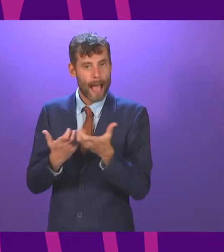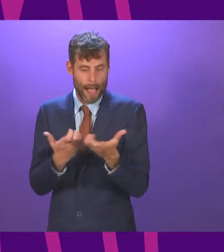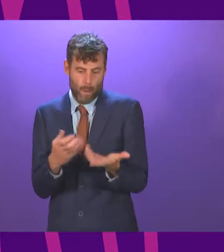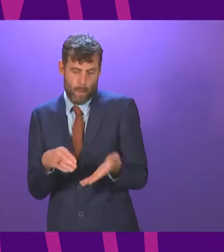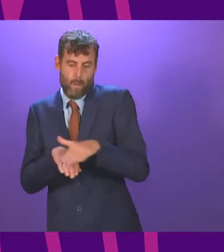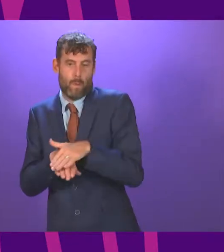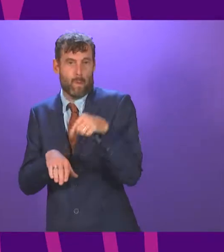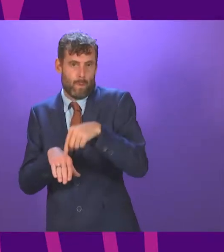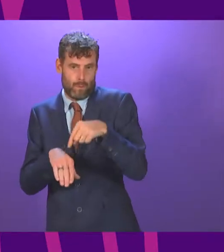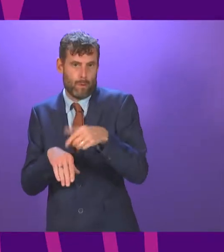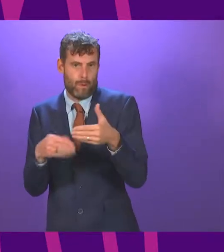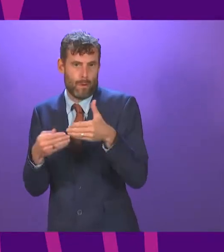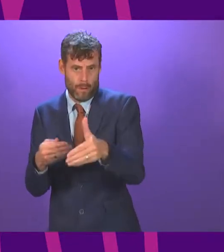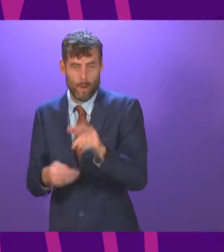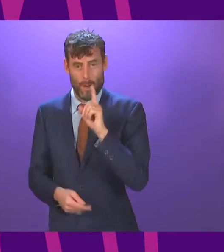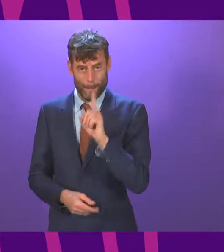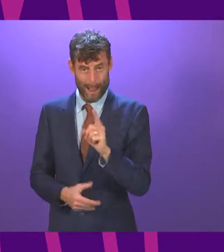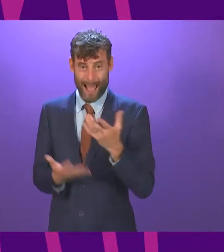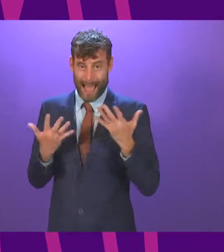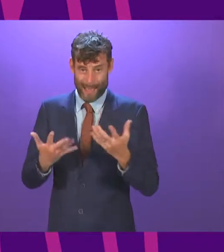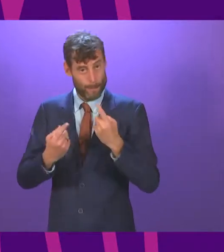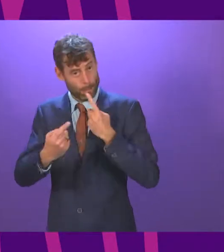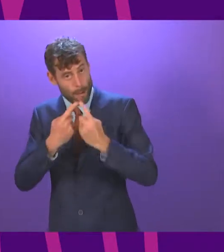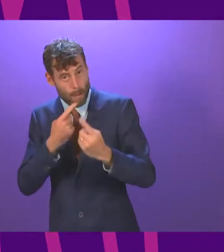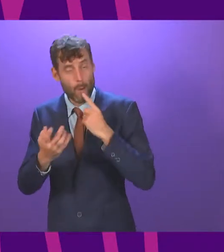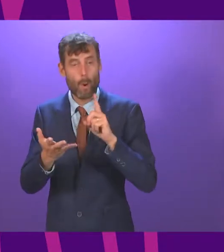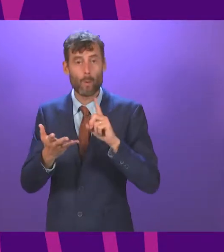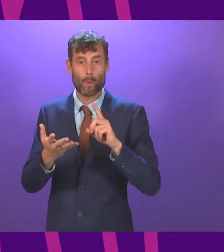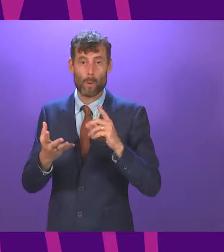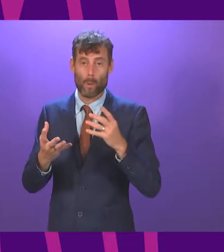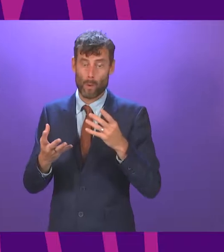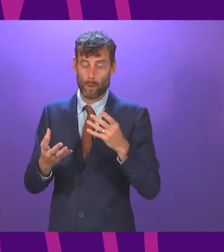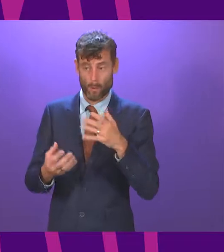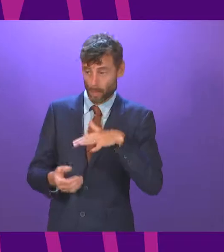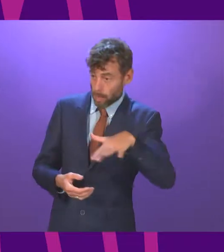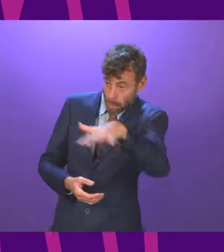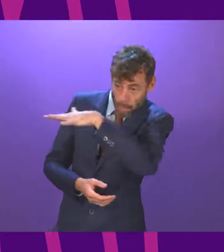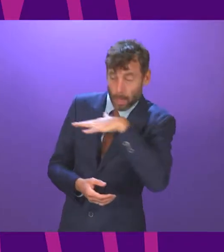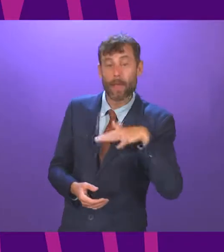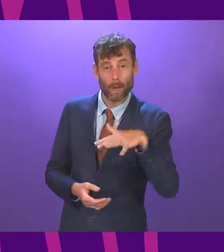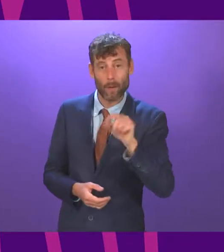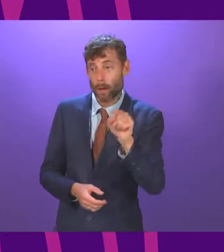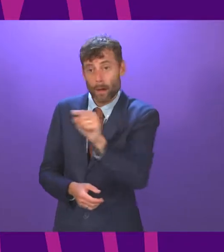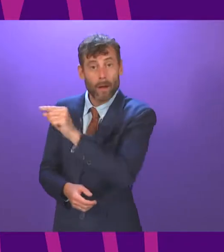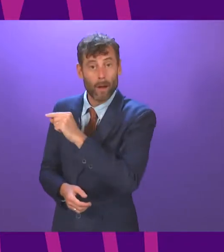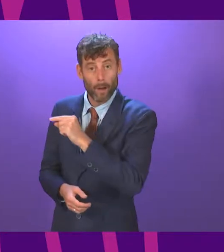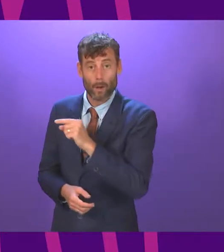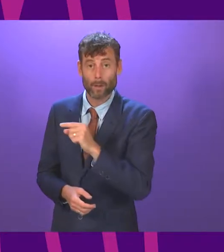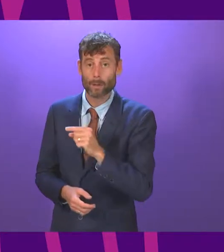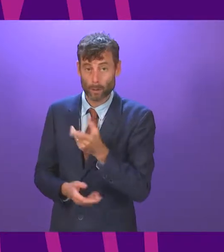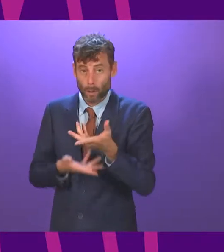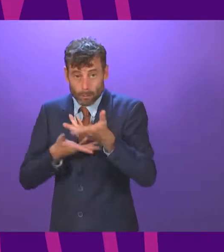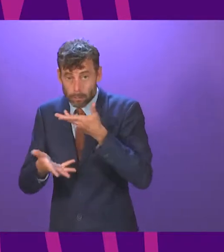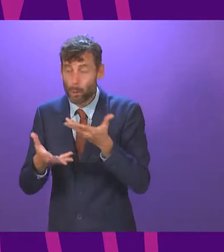as part of our dialogue and discussions with our colleagues, who are soon to be confirmed as